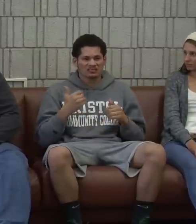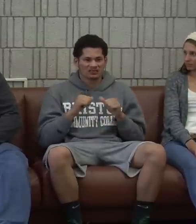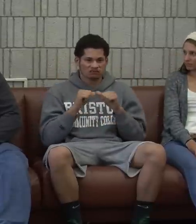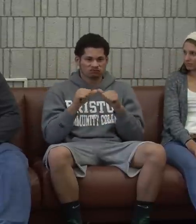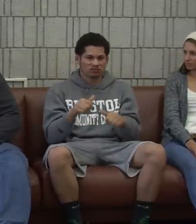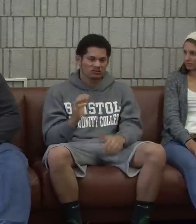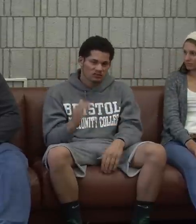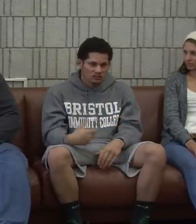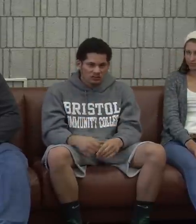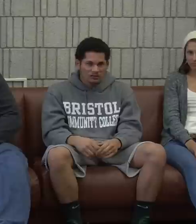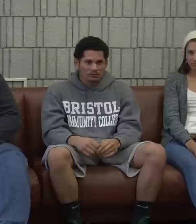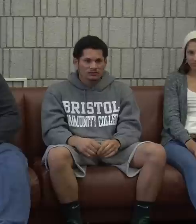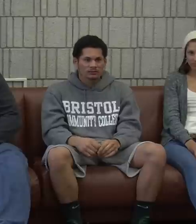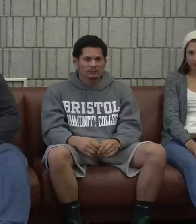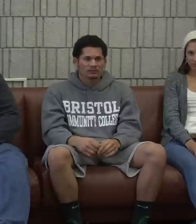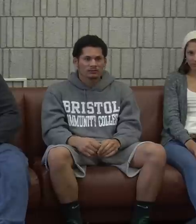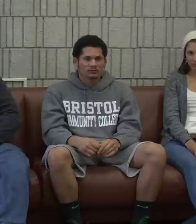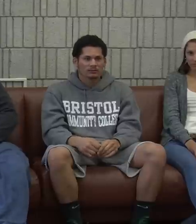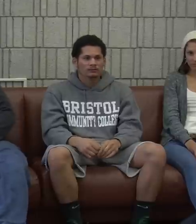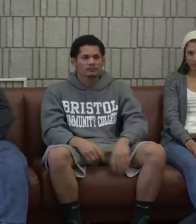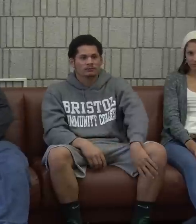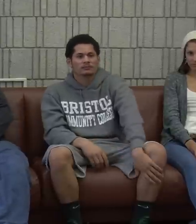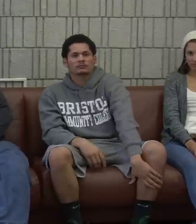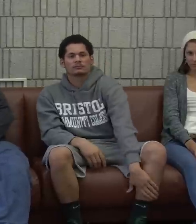But finally, I just decided not to use them, and I haven't used them ever since.